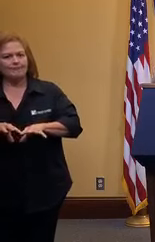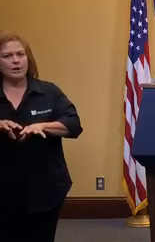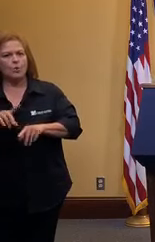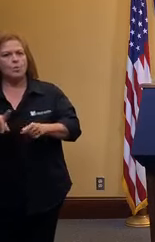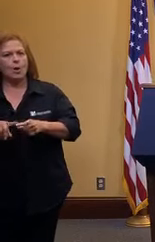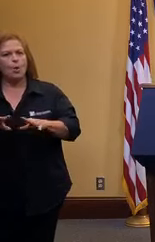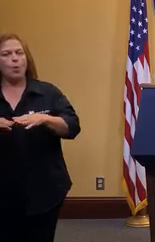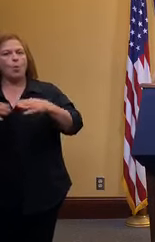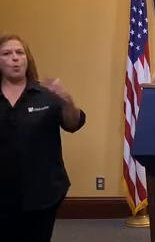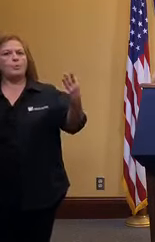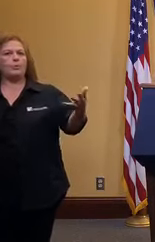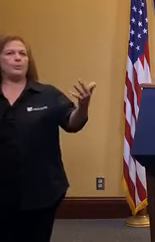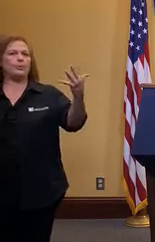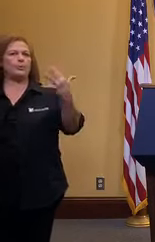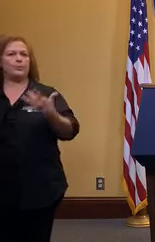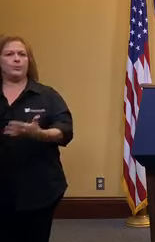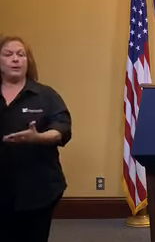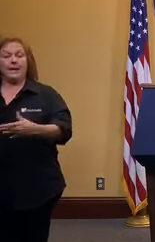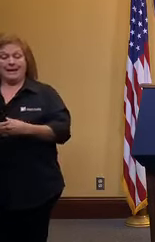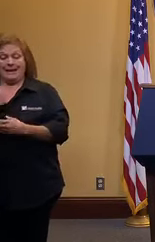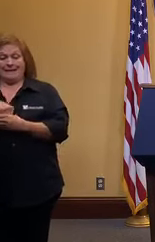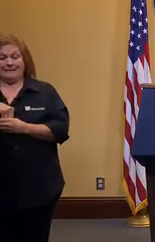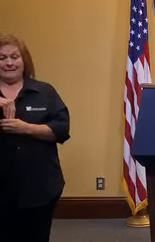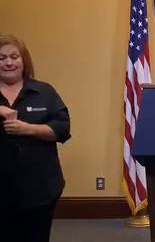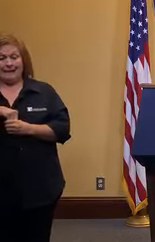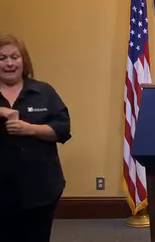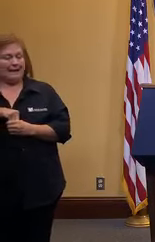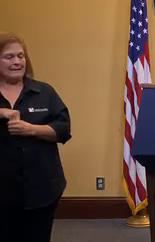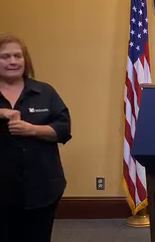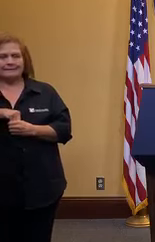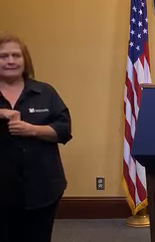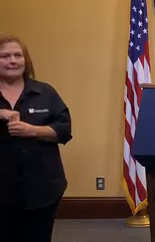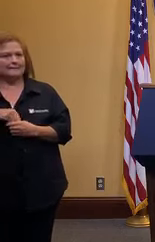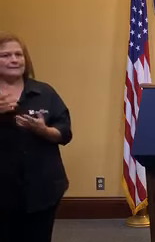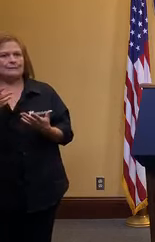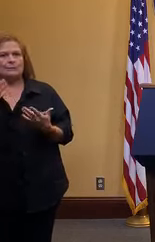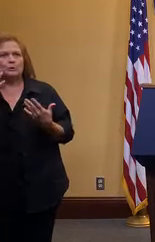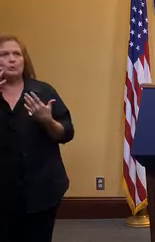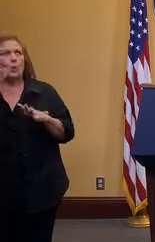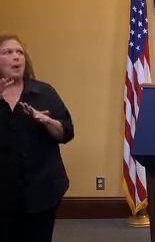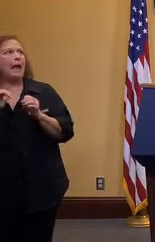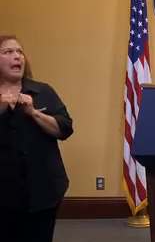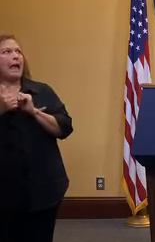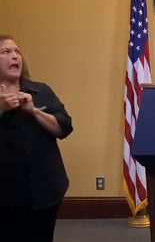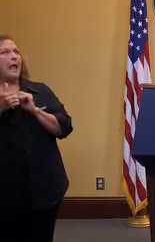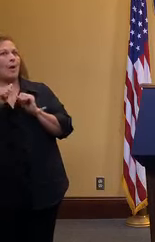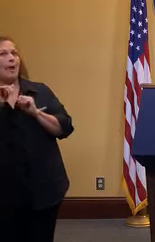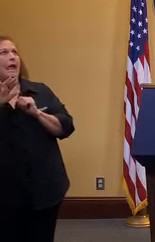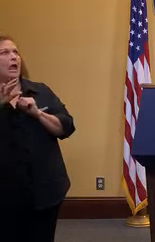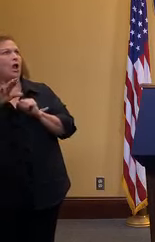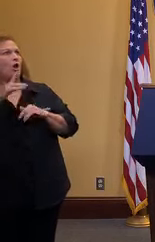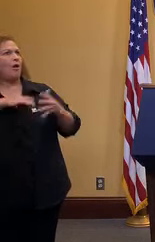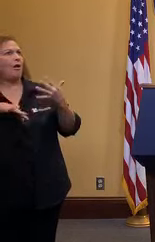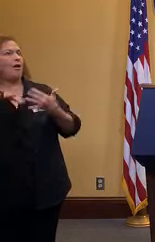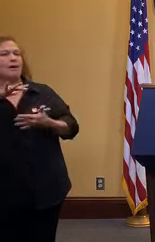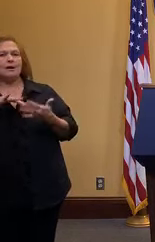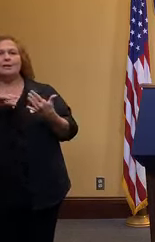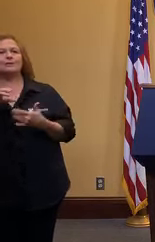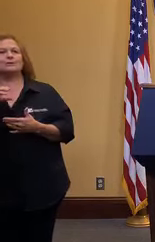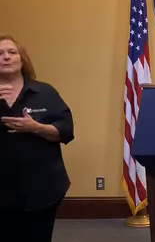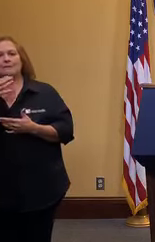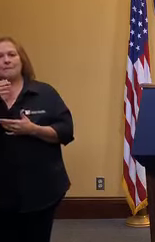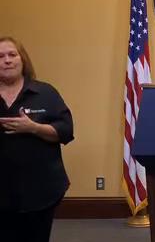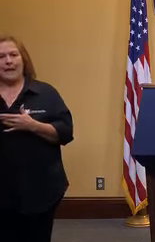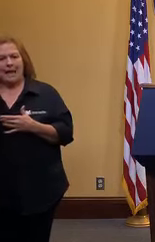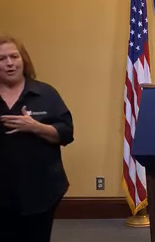air indoors with ventilation systems there's a lot we don't know and so it's better to be far